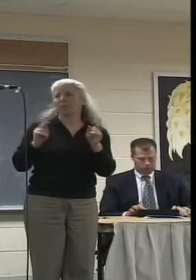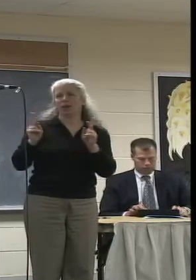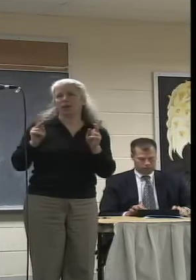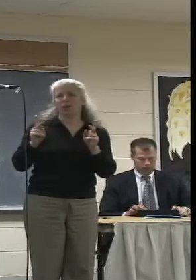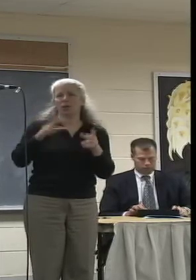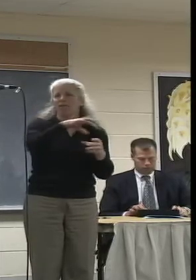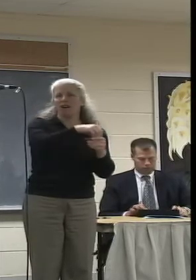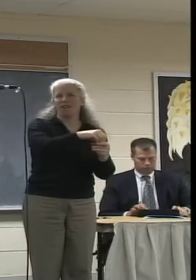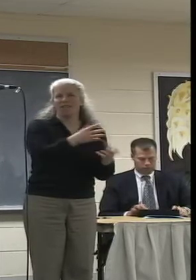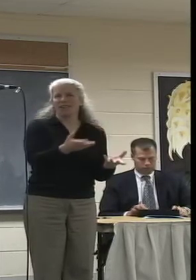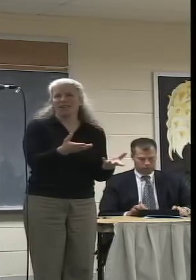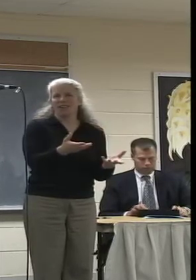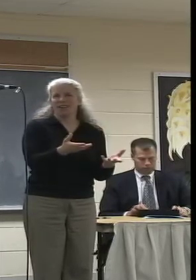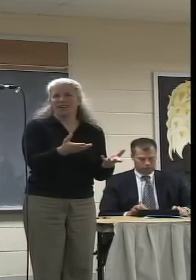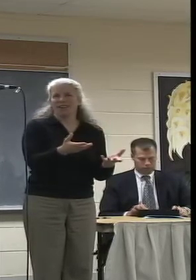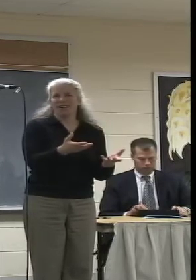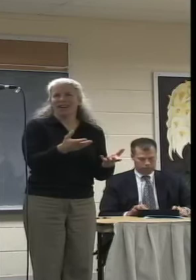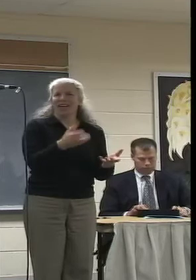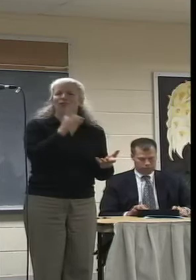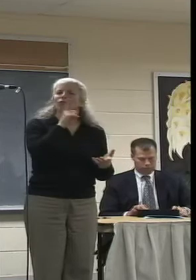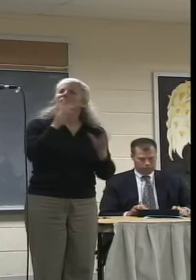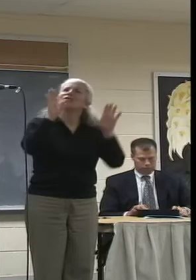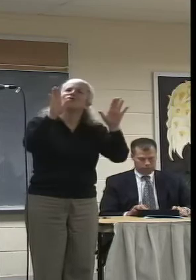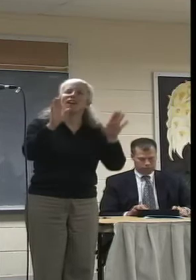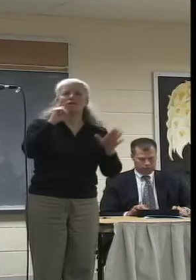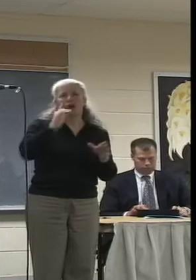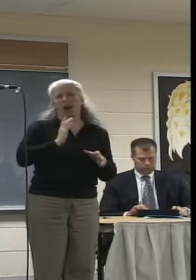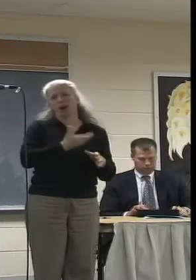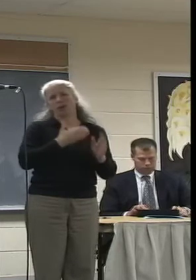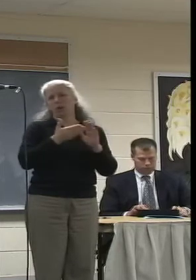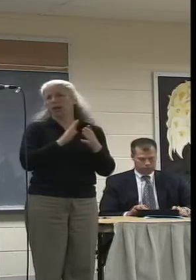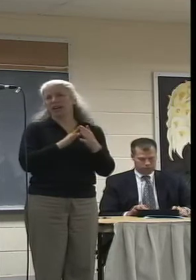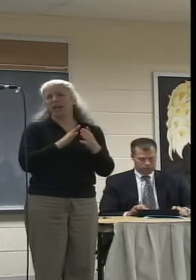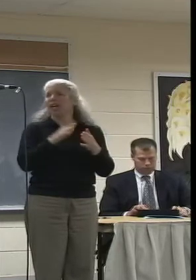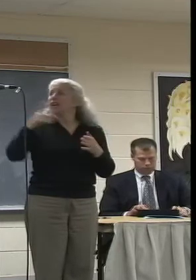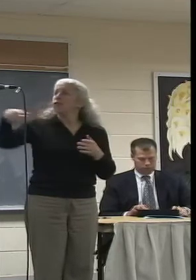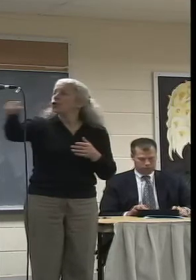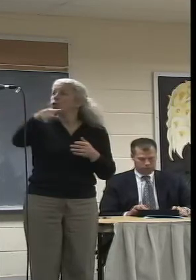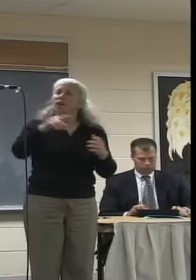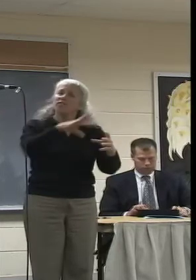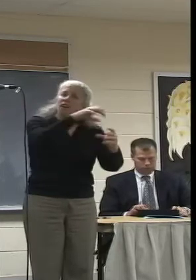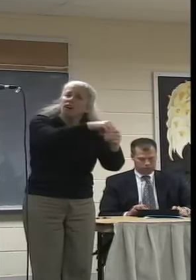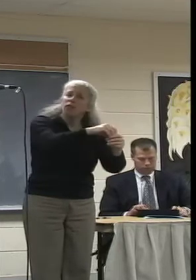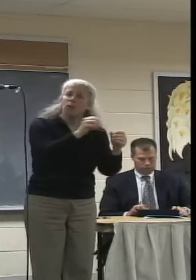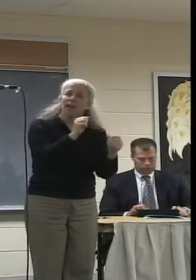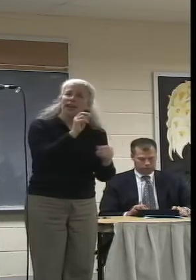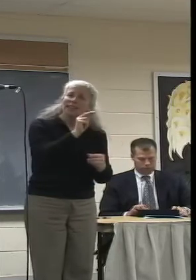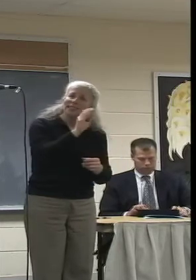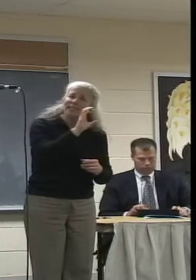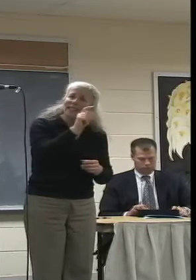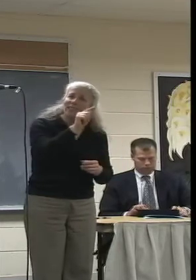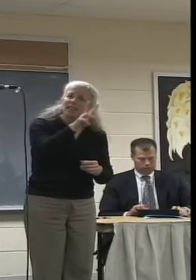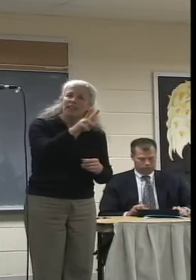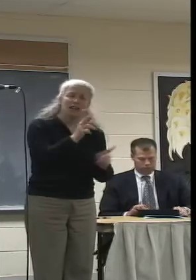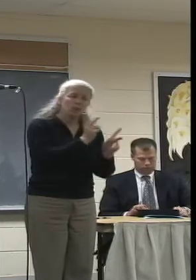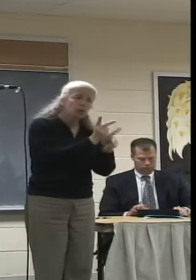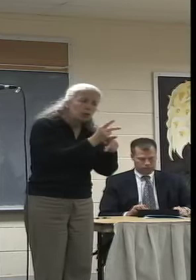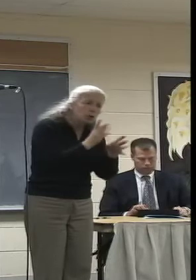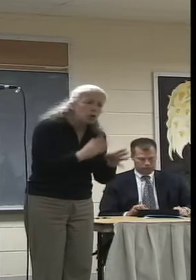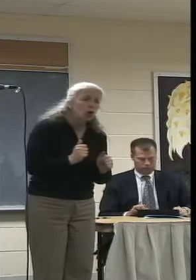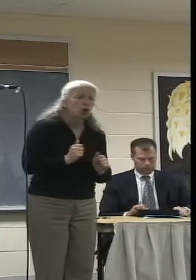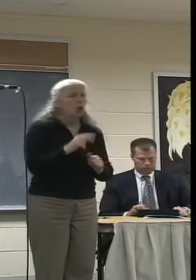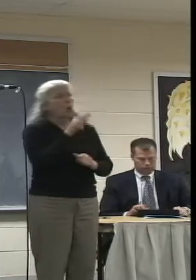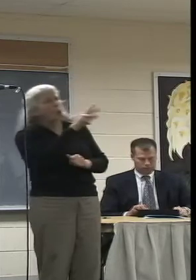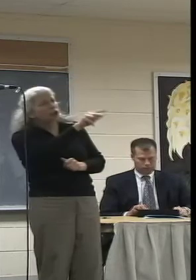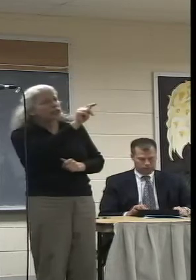nugget in our community. At whatever level you make contact with it, as a producer or as a watcher of